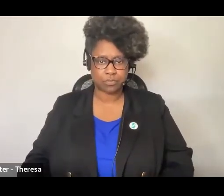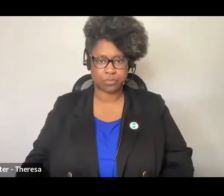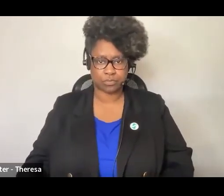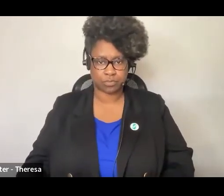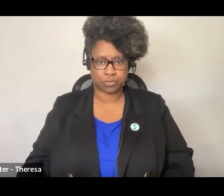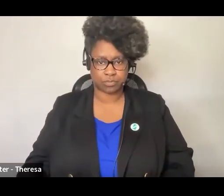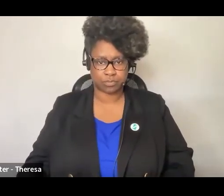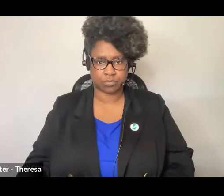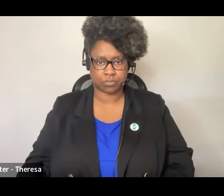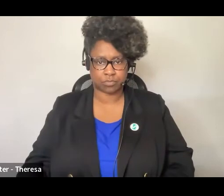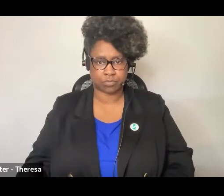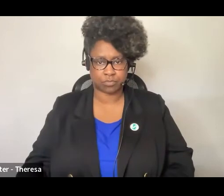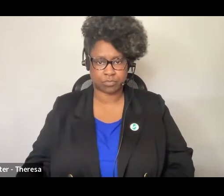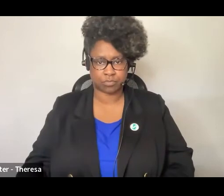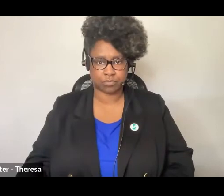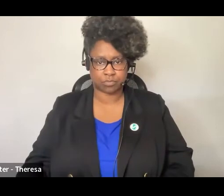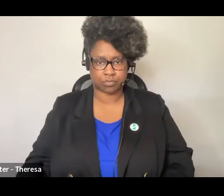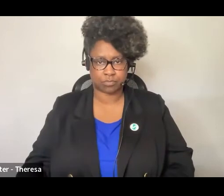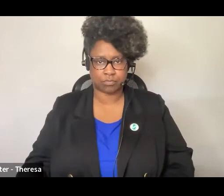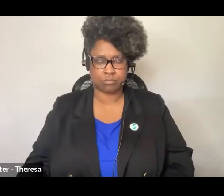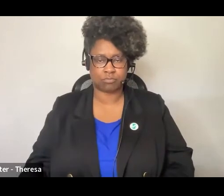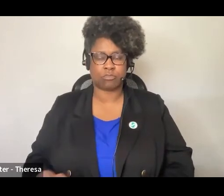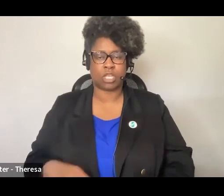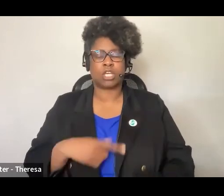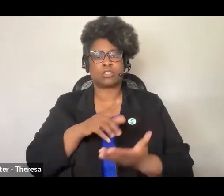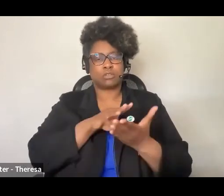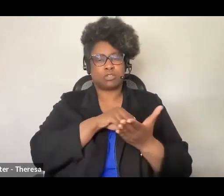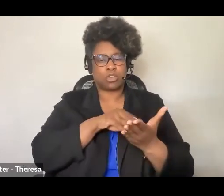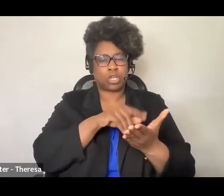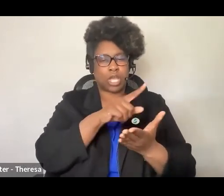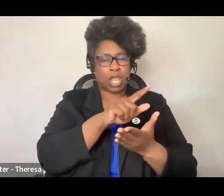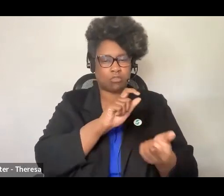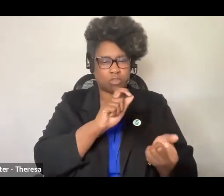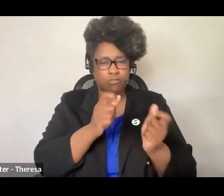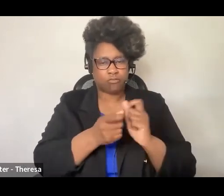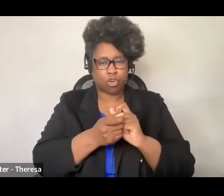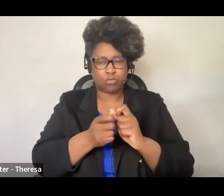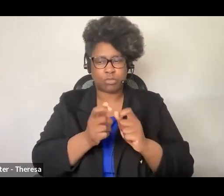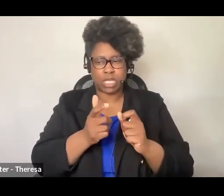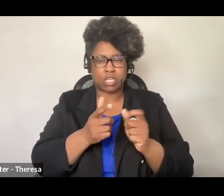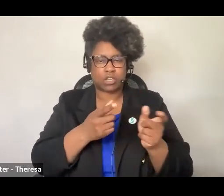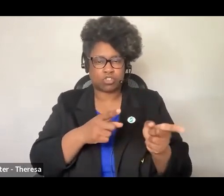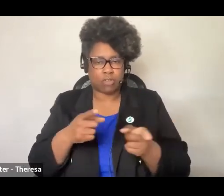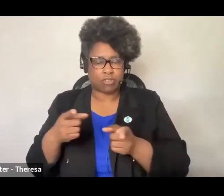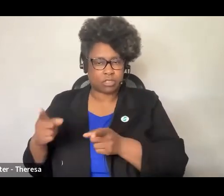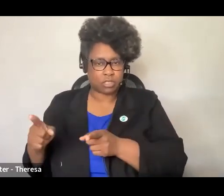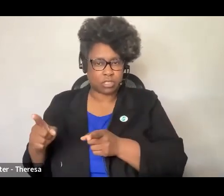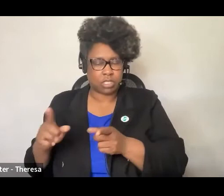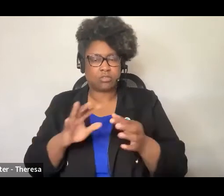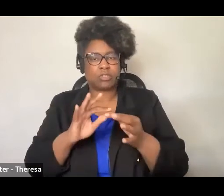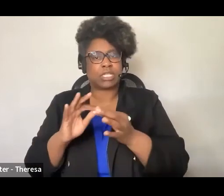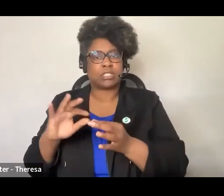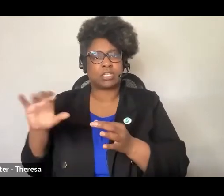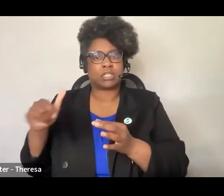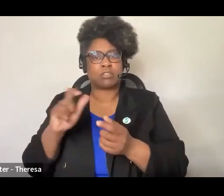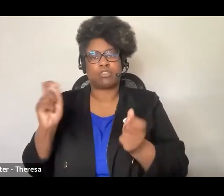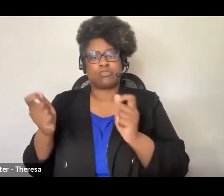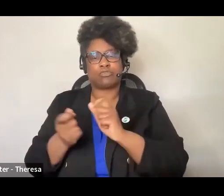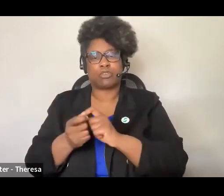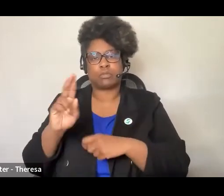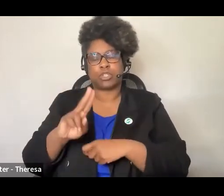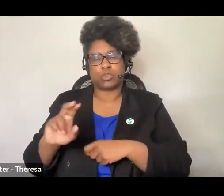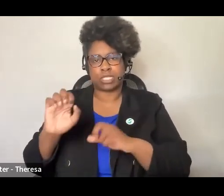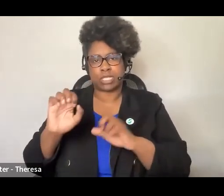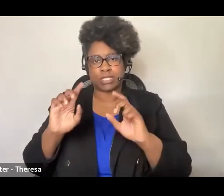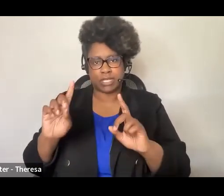These lessons about how reforms might travel proved useful in examining another type of reform in U.S. education, namely the comprehensive school